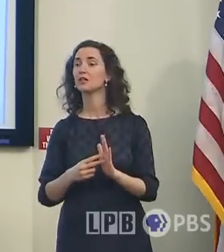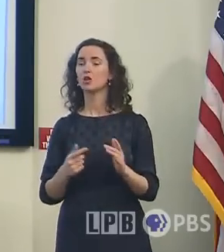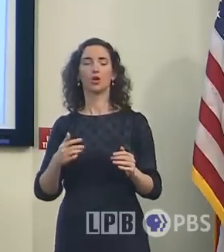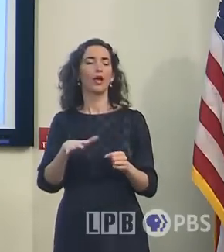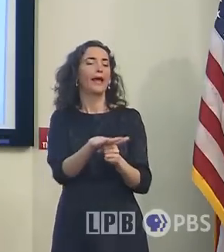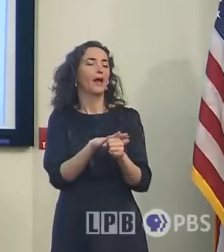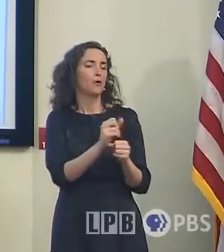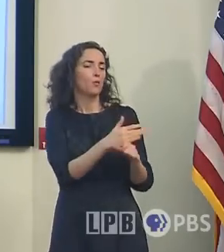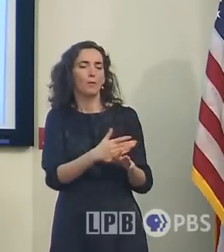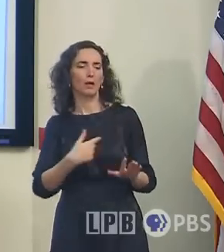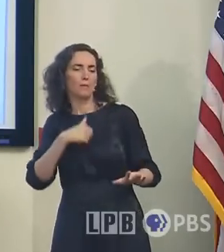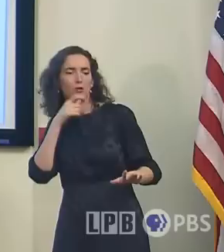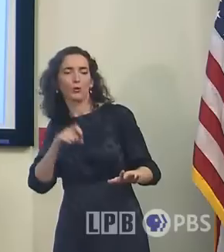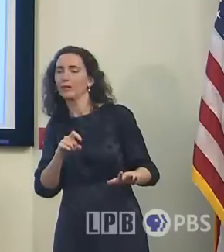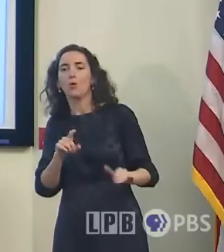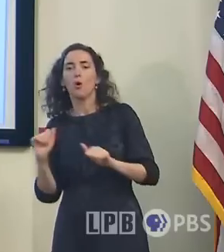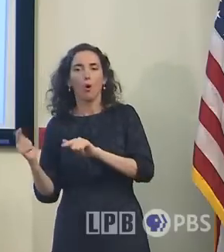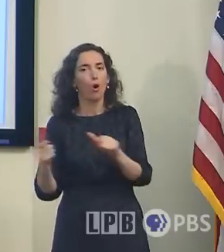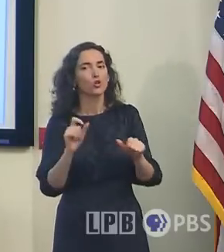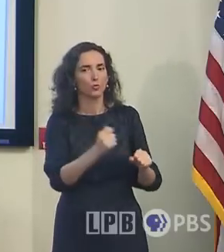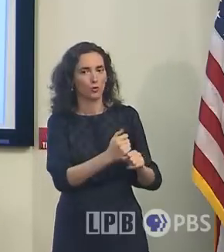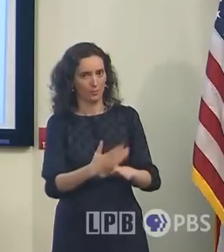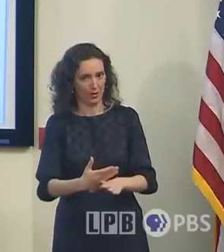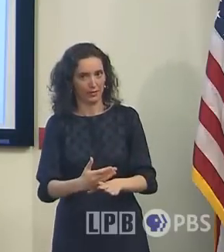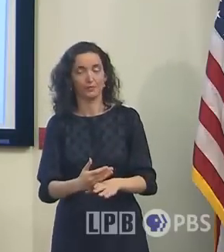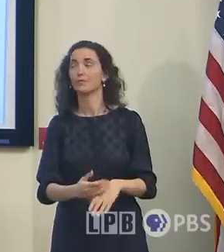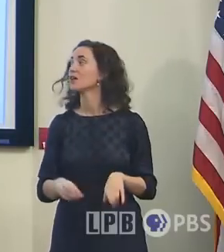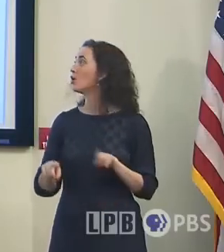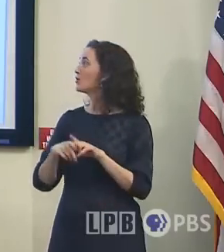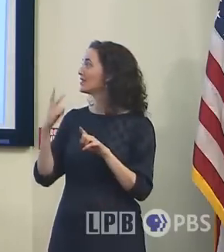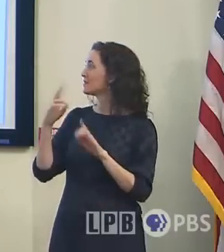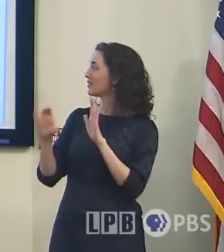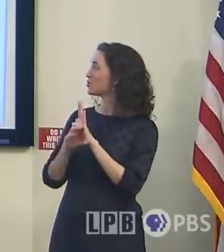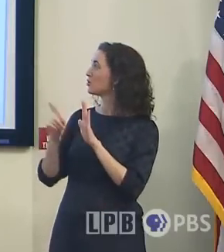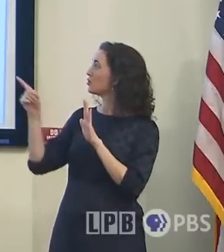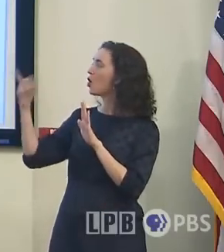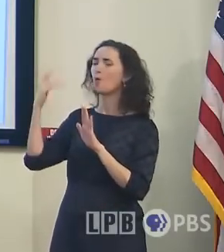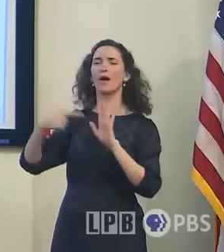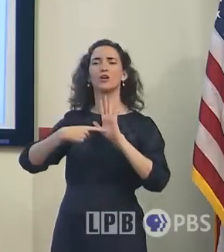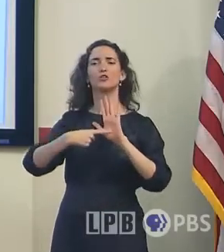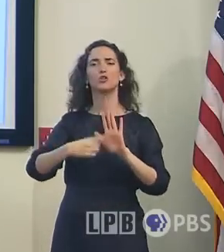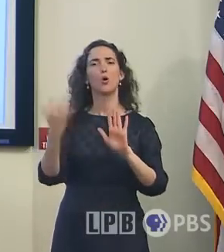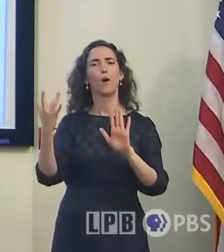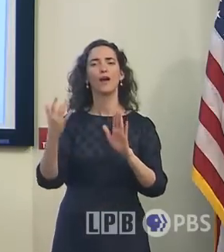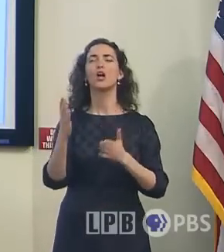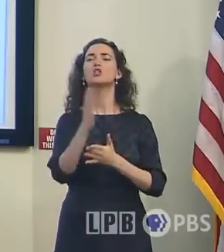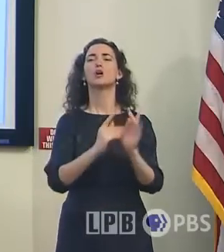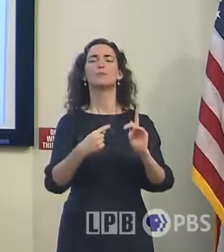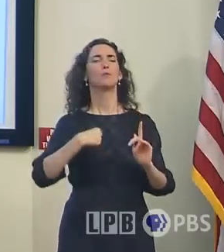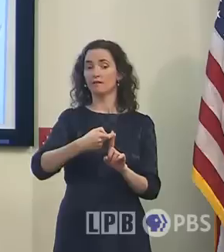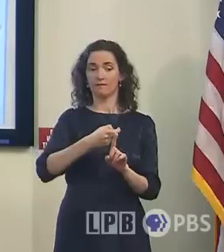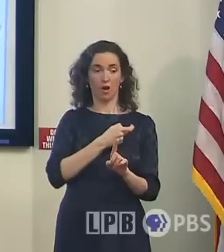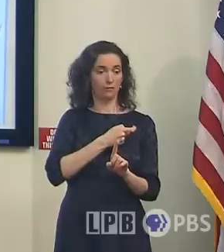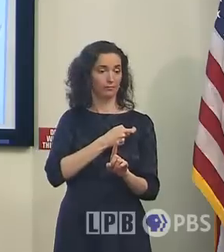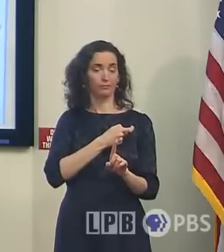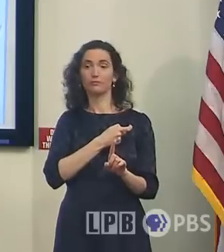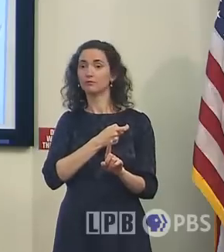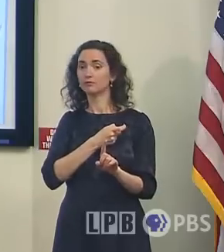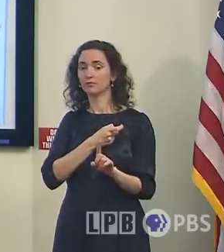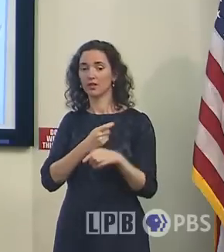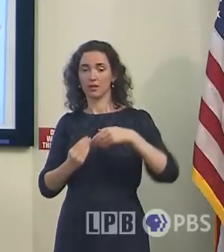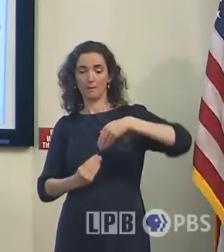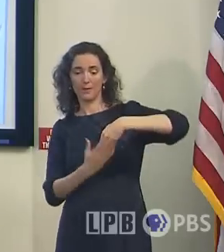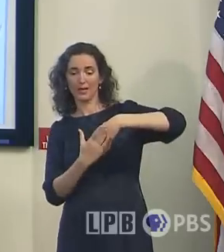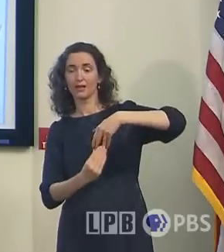I show this graphic here also to try to remove the, I'm only interested in the centerline part of the Mississippi and